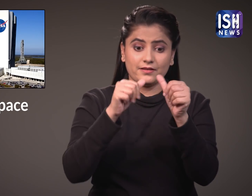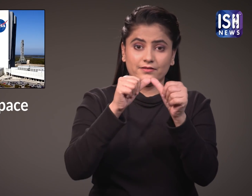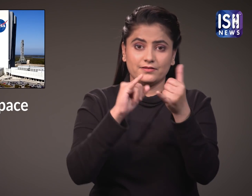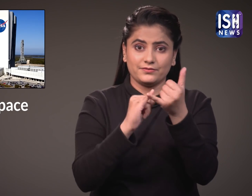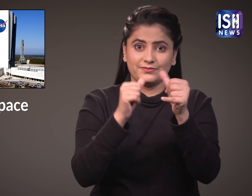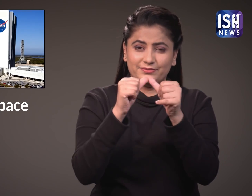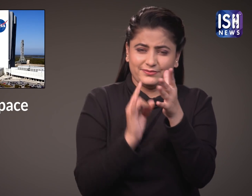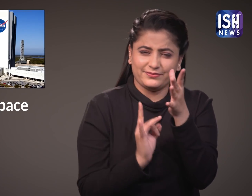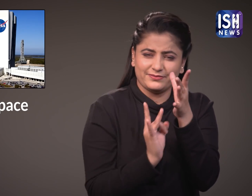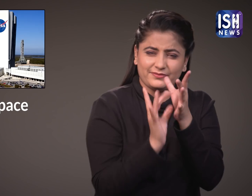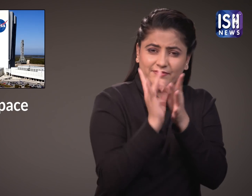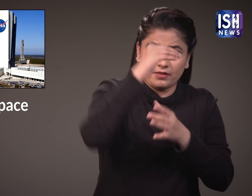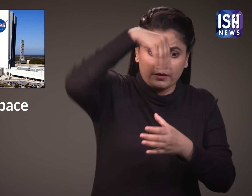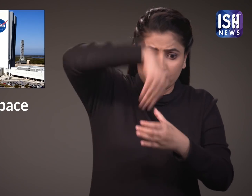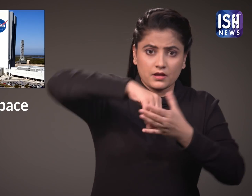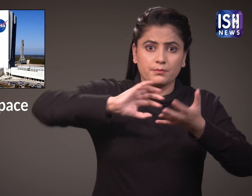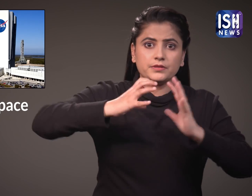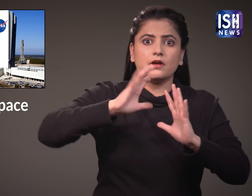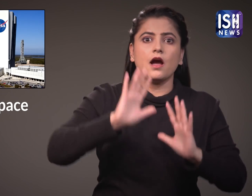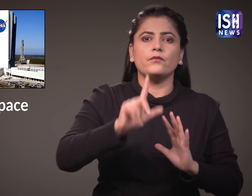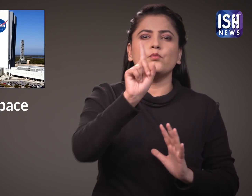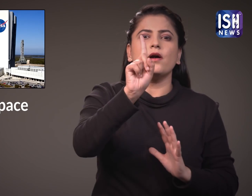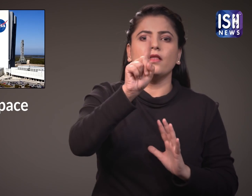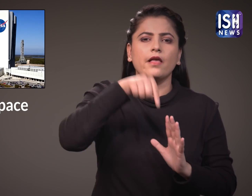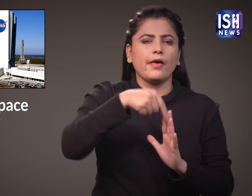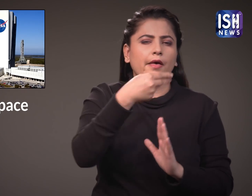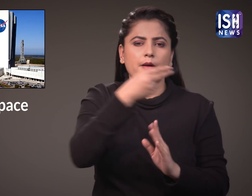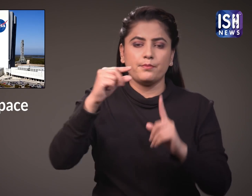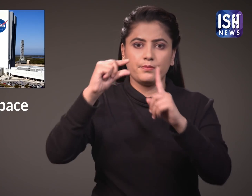The spacecraft contained the Perseverance rover.